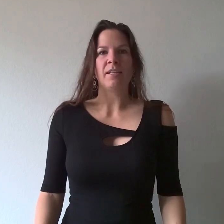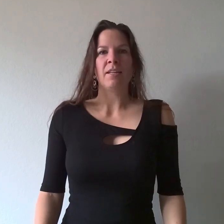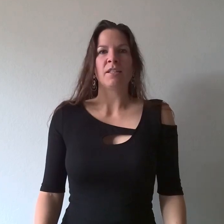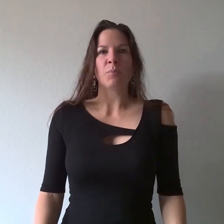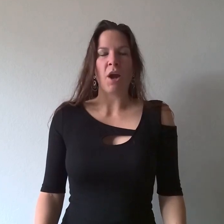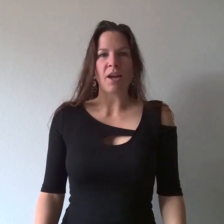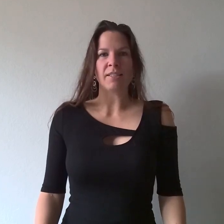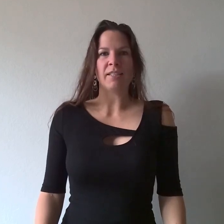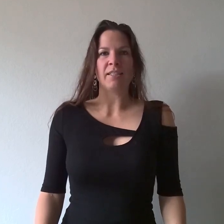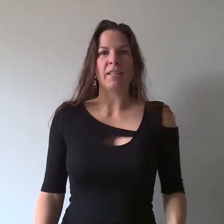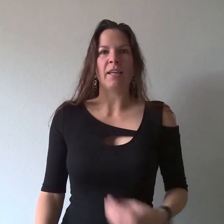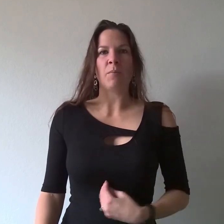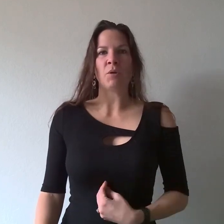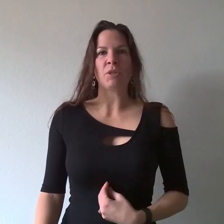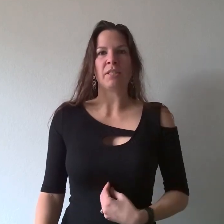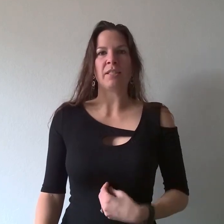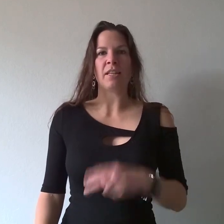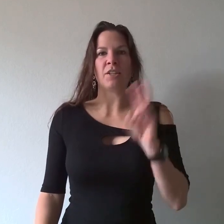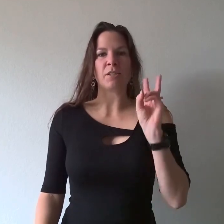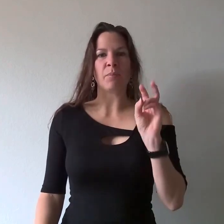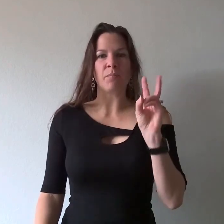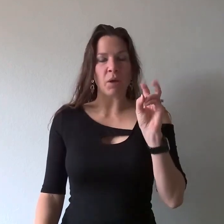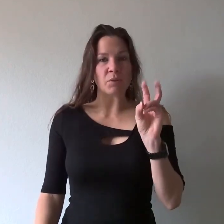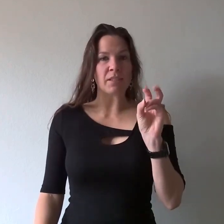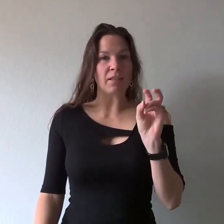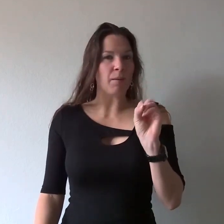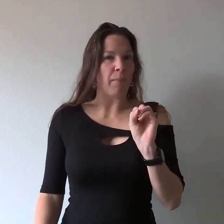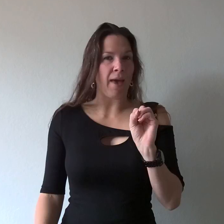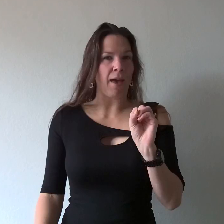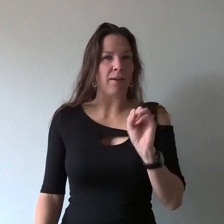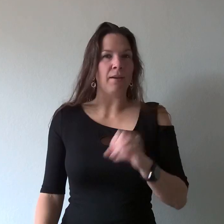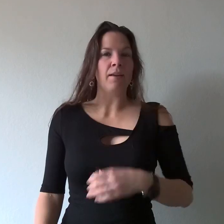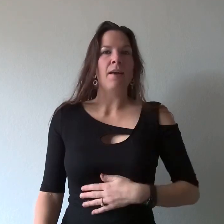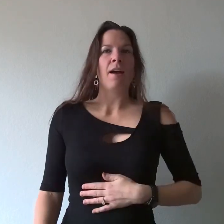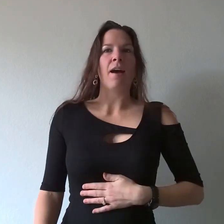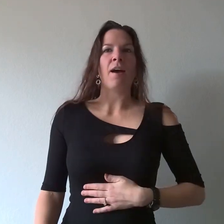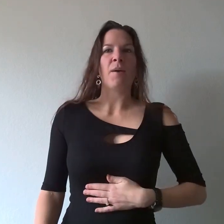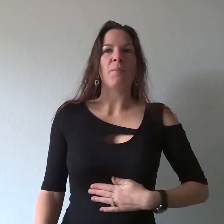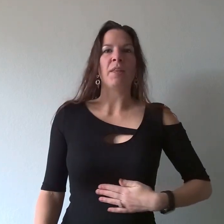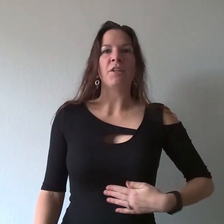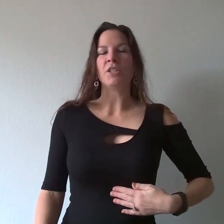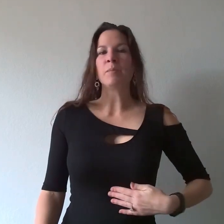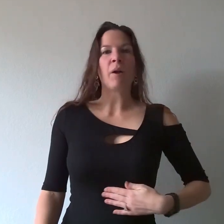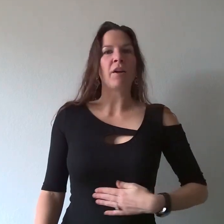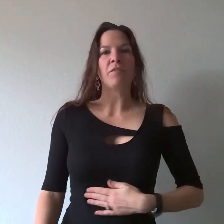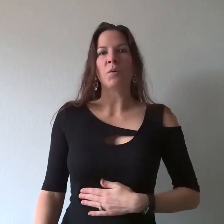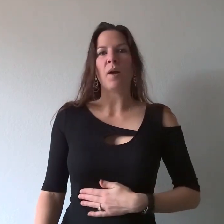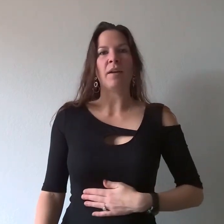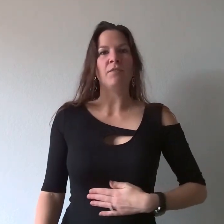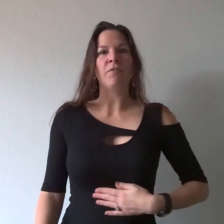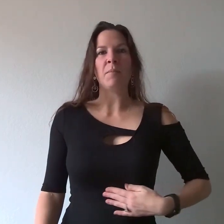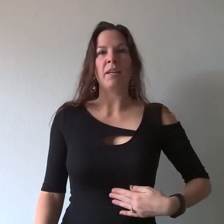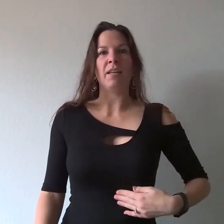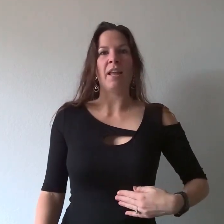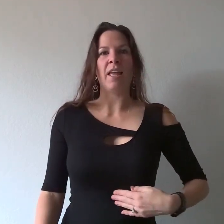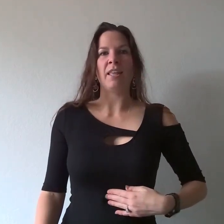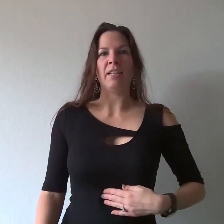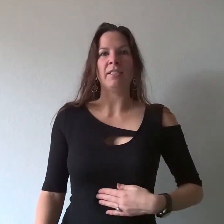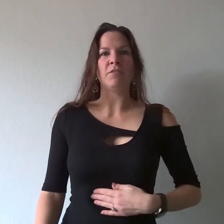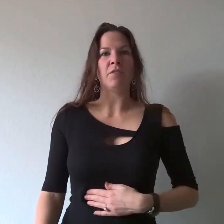to processing the emotions that are supposedly bad that are just part of your wild feminine and they need to flow